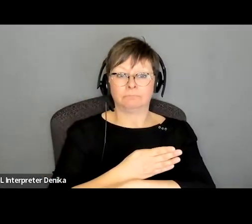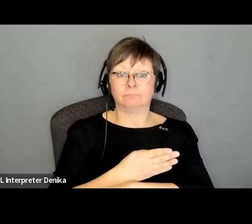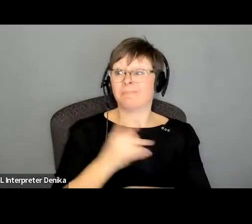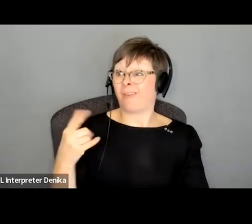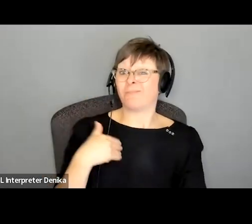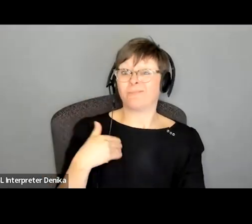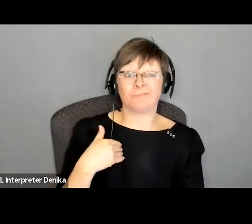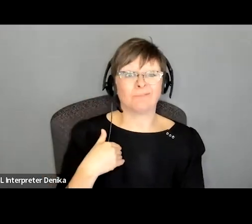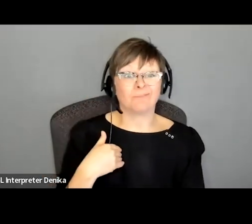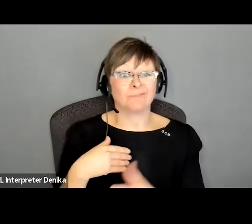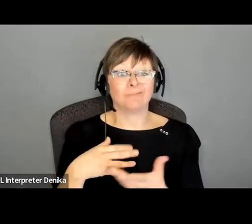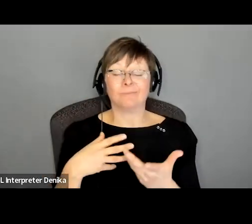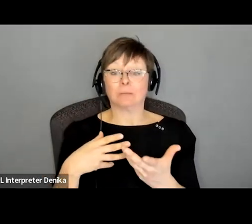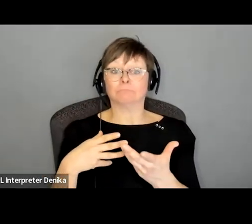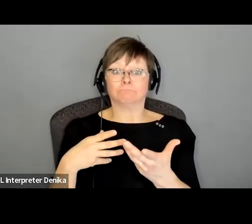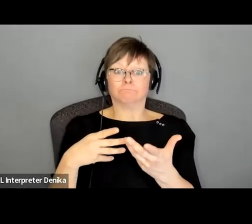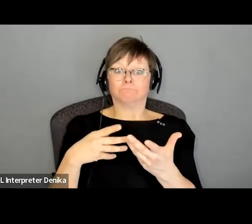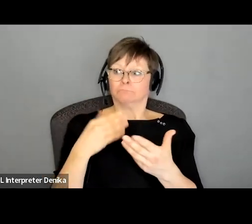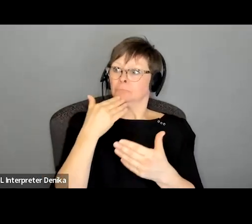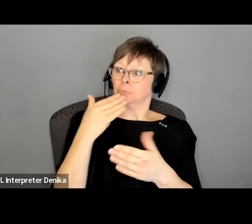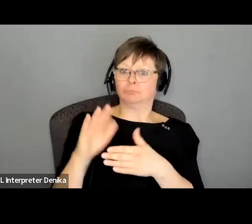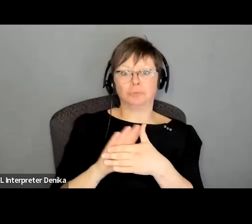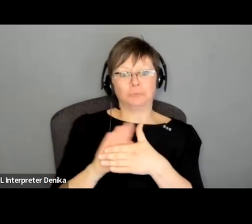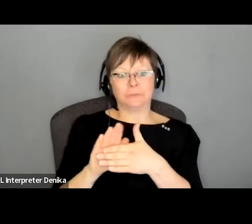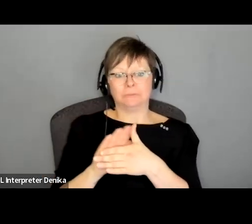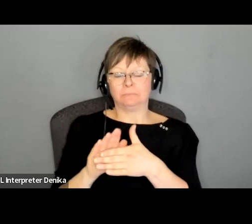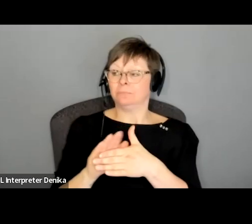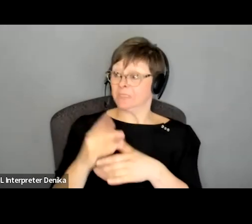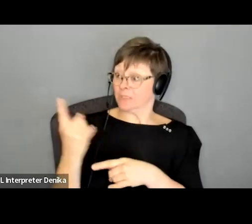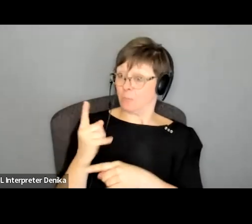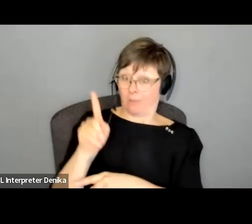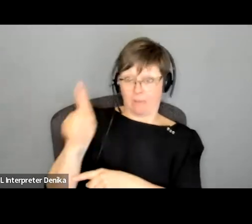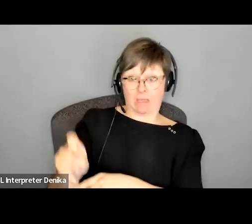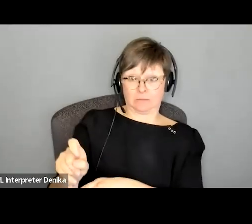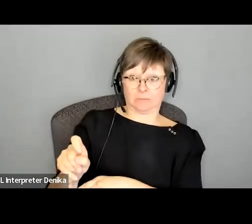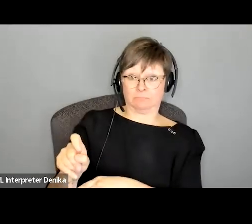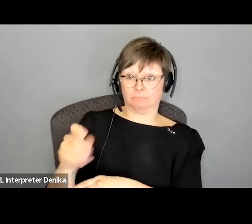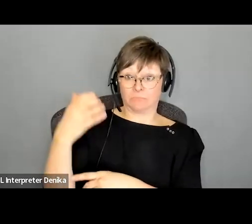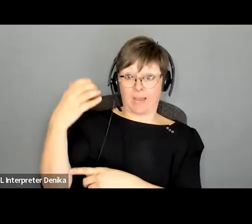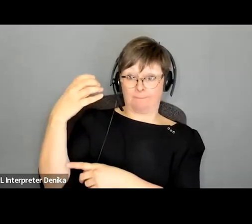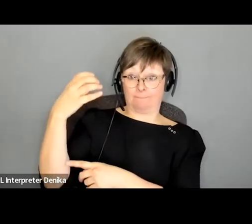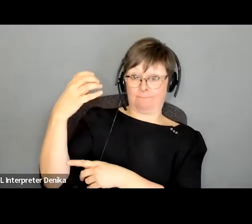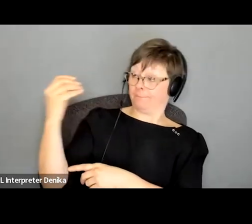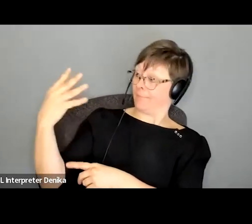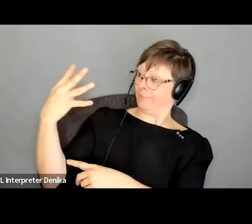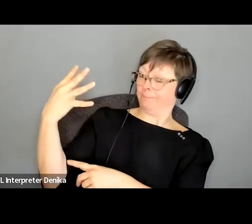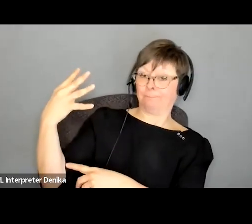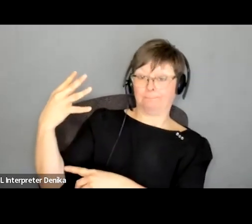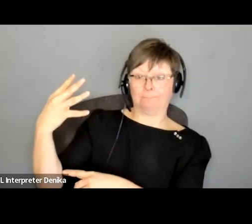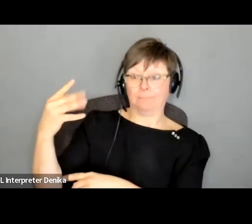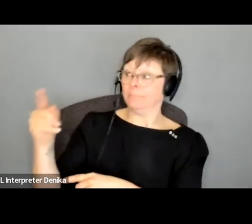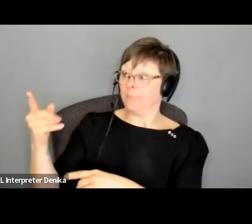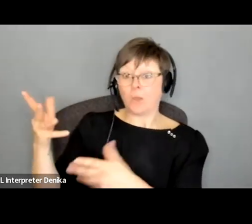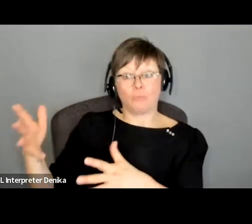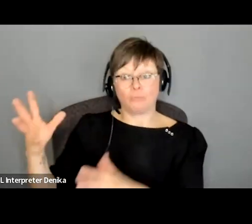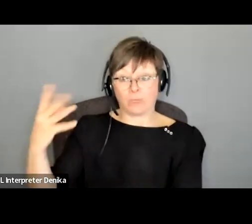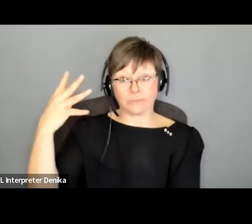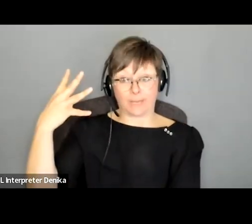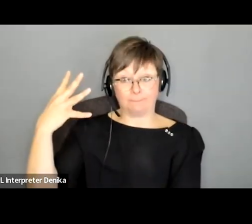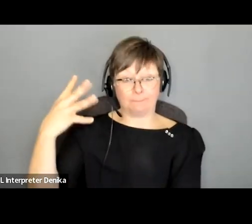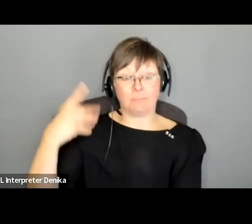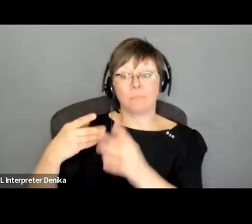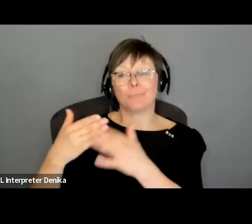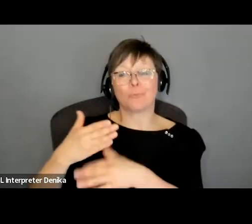on a film and he was asked to tape for something and he'd already taped for it and through the through the us